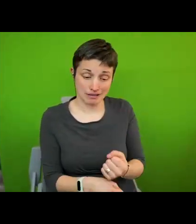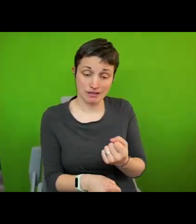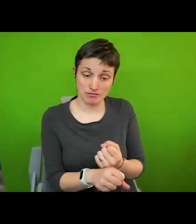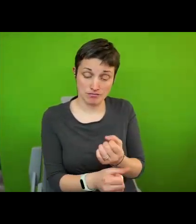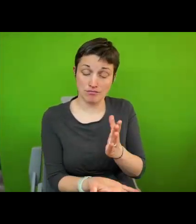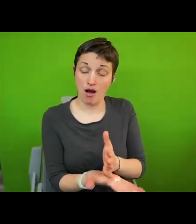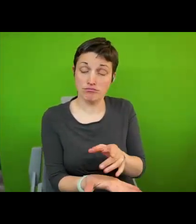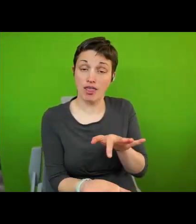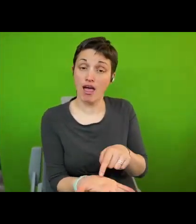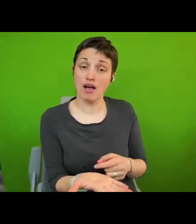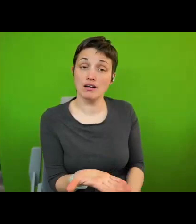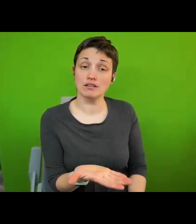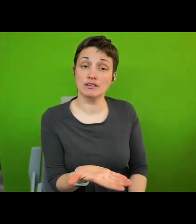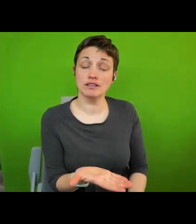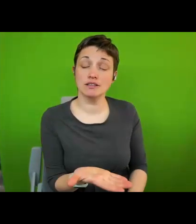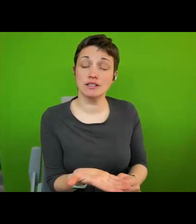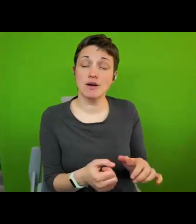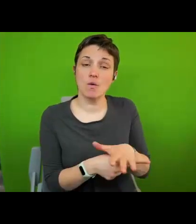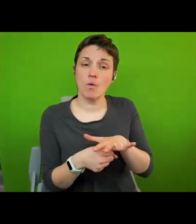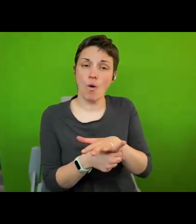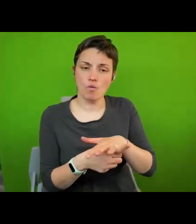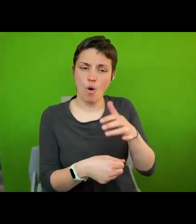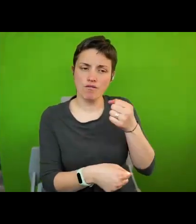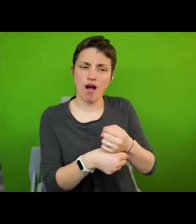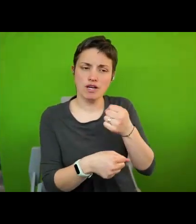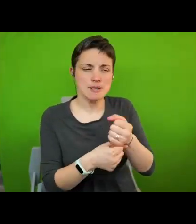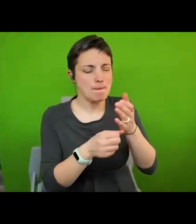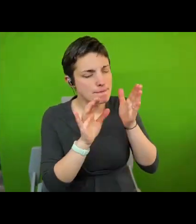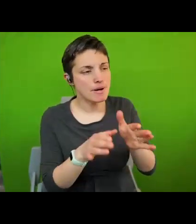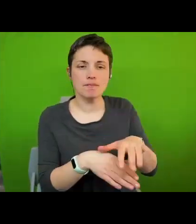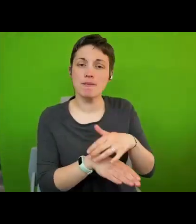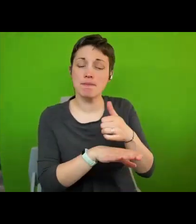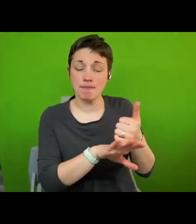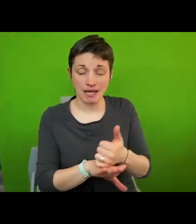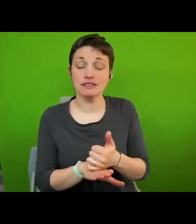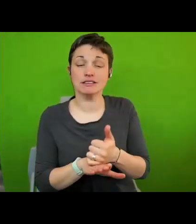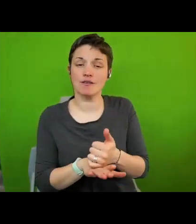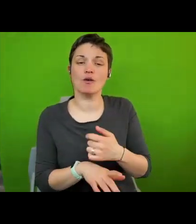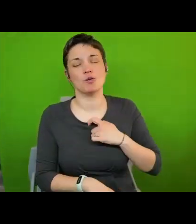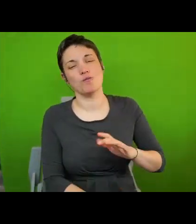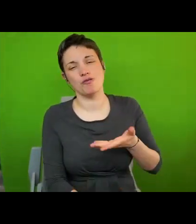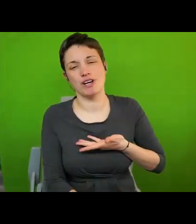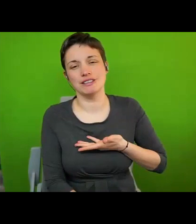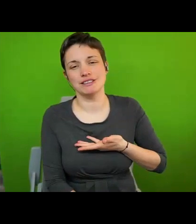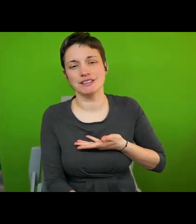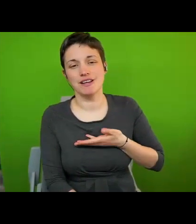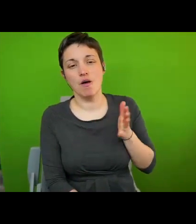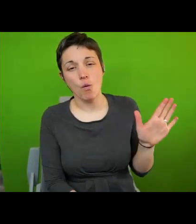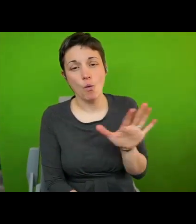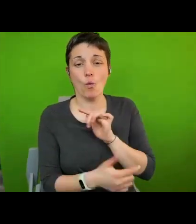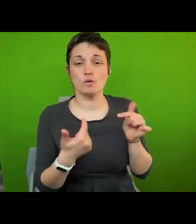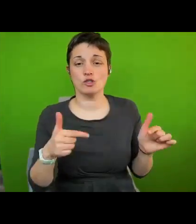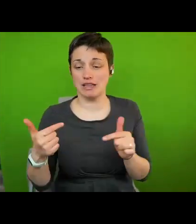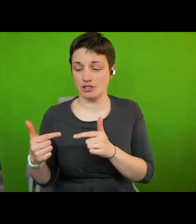where local governance needs to be based on human rights with all the associated challenges